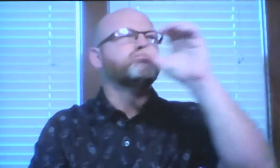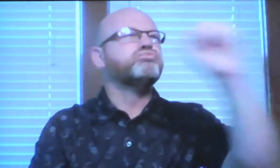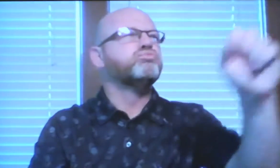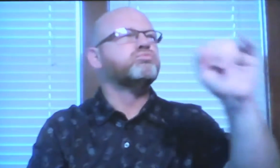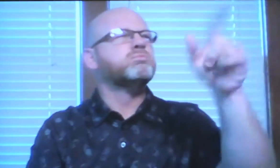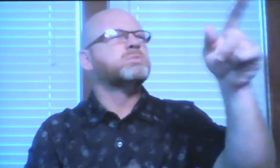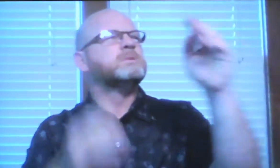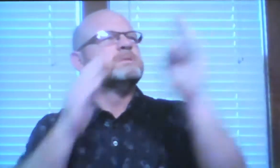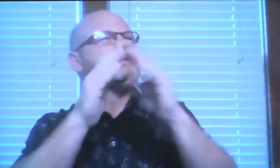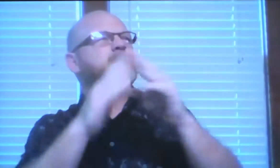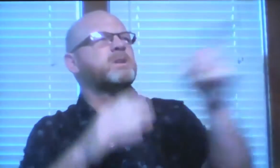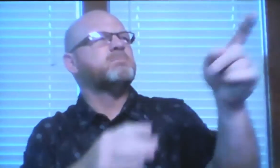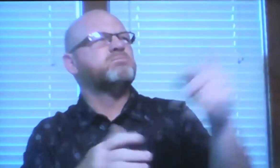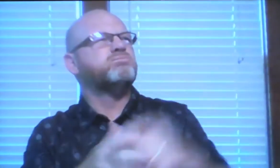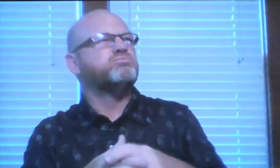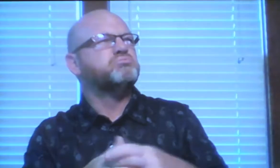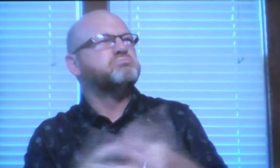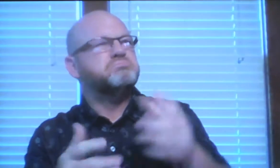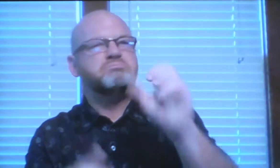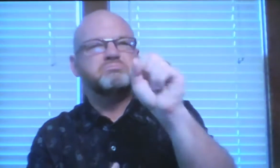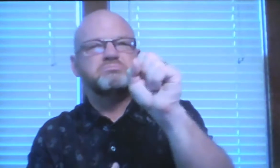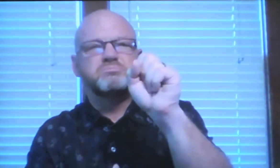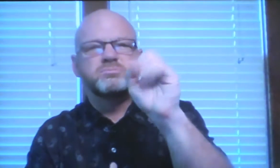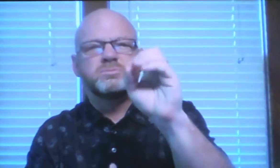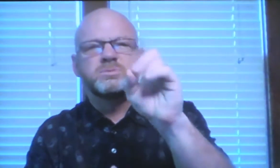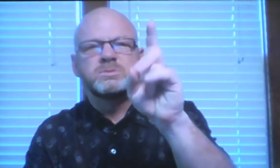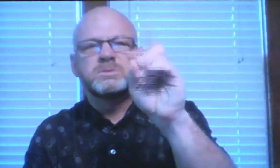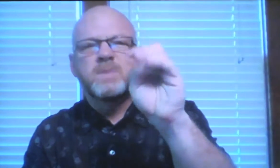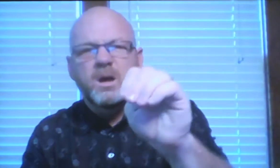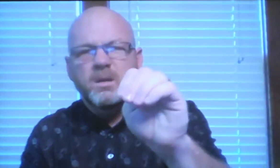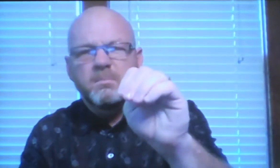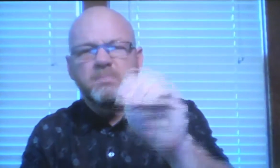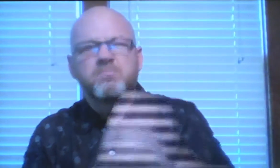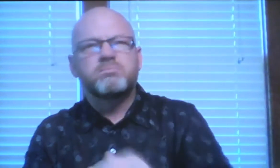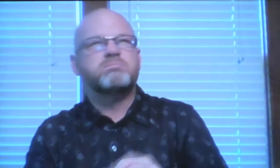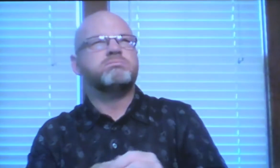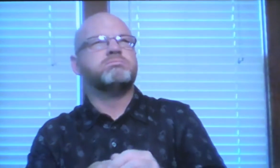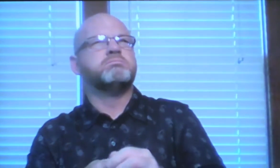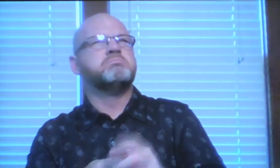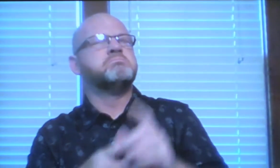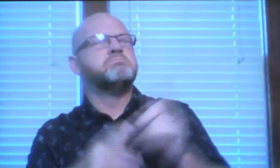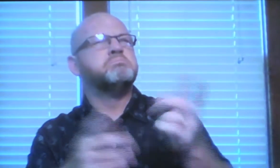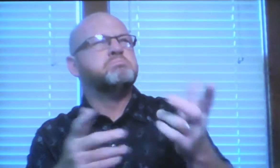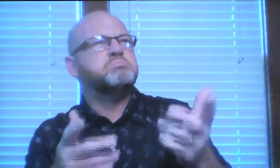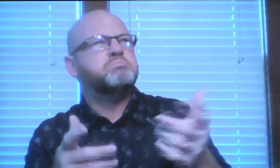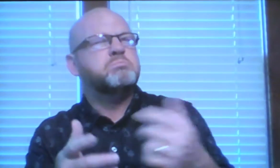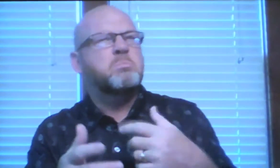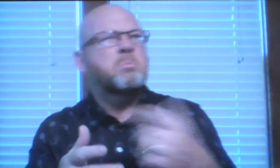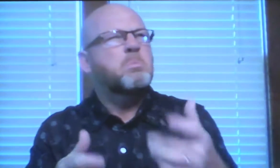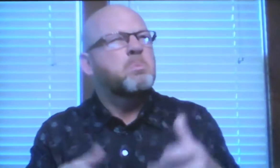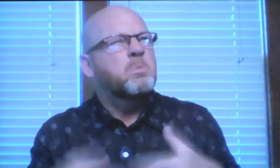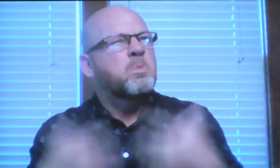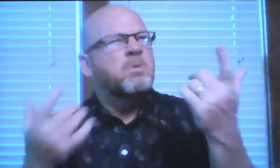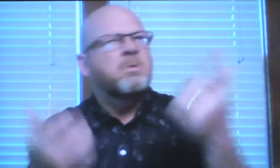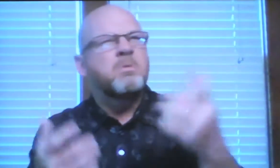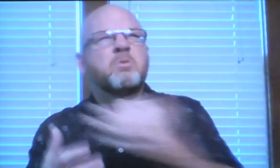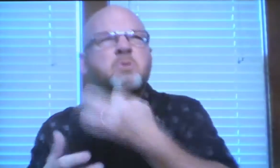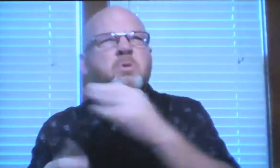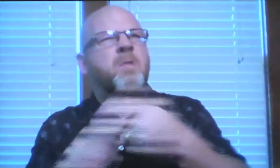But Lot became very interested and fascinated and drawn into the town named Sodom,